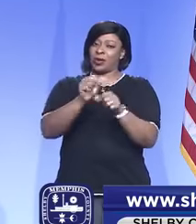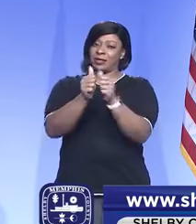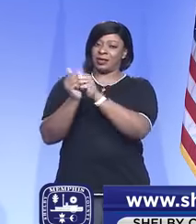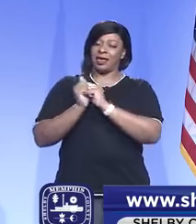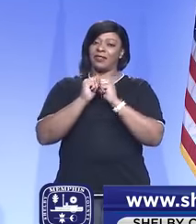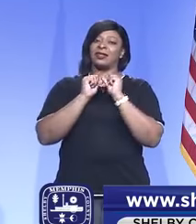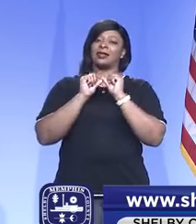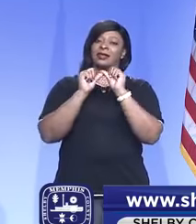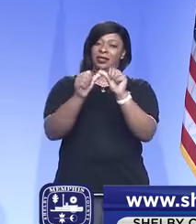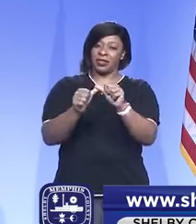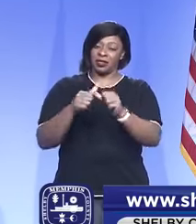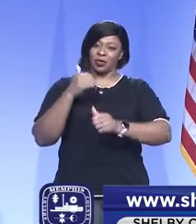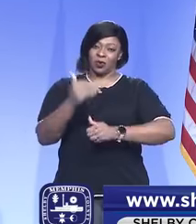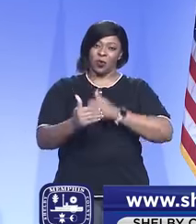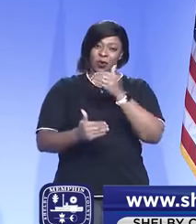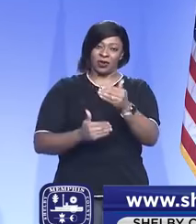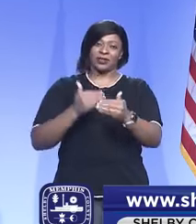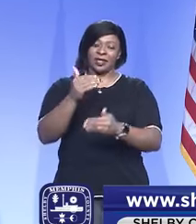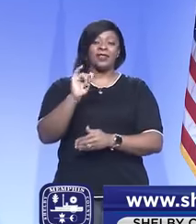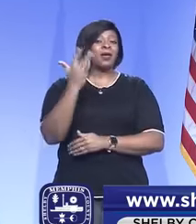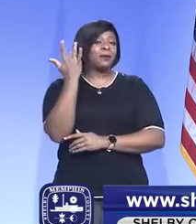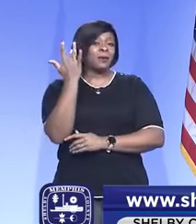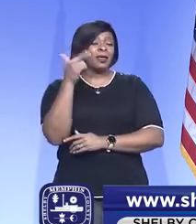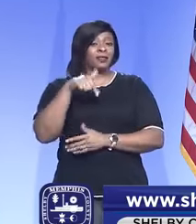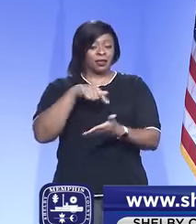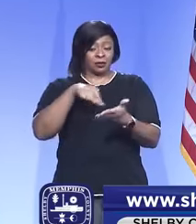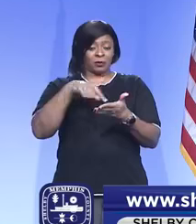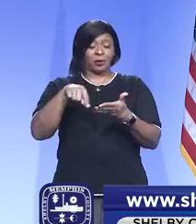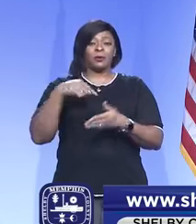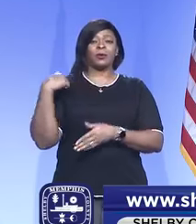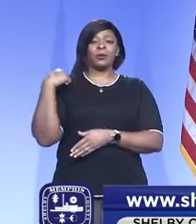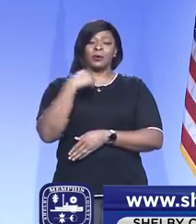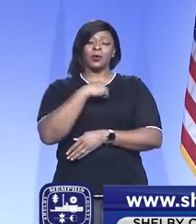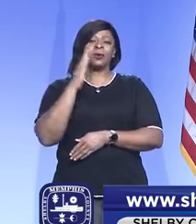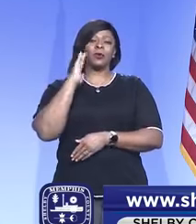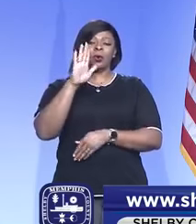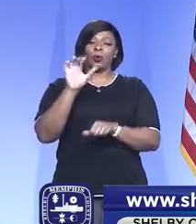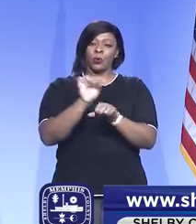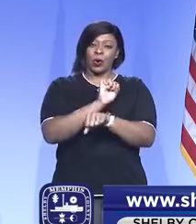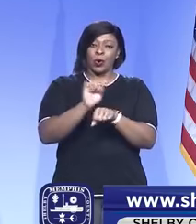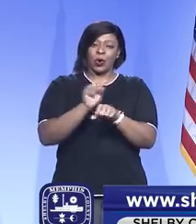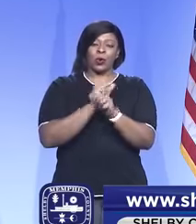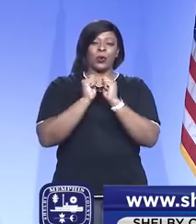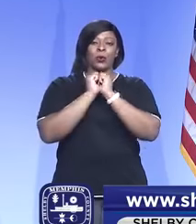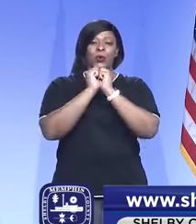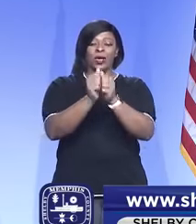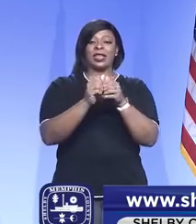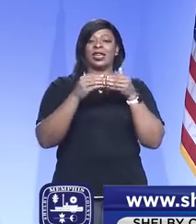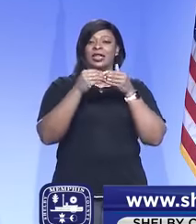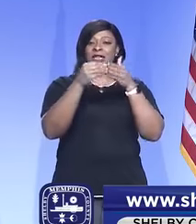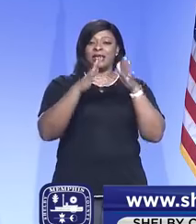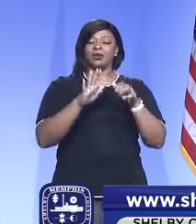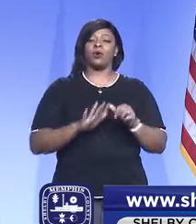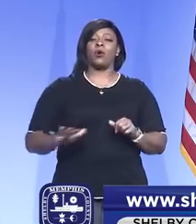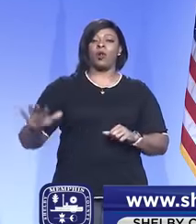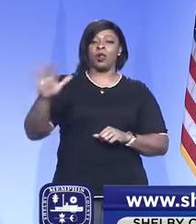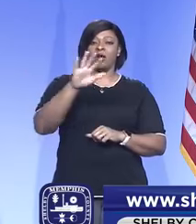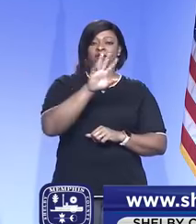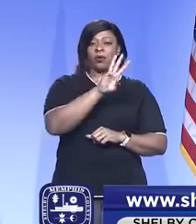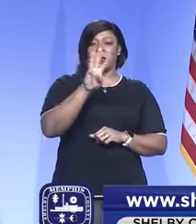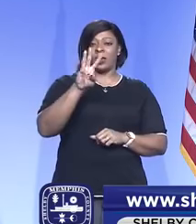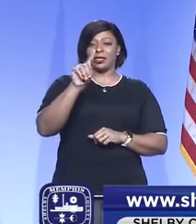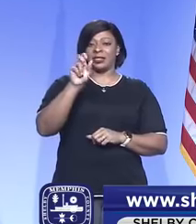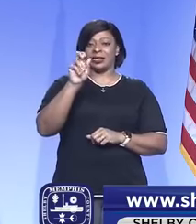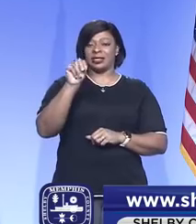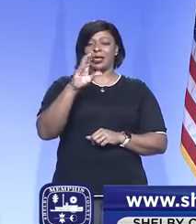continue the course. That's why this week we will be working with the leaders across West Tennessee